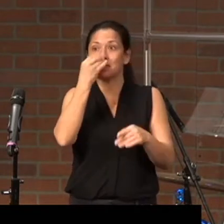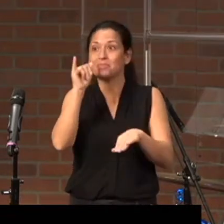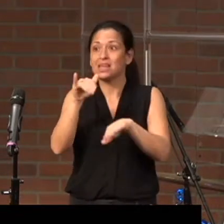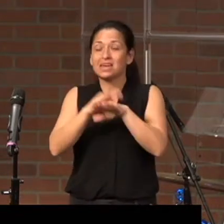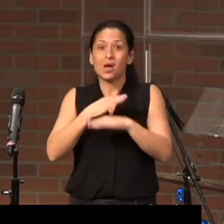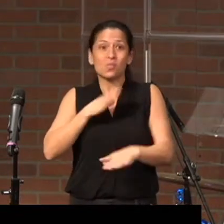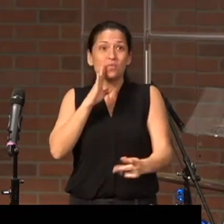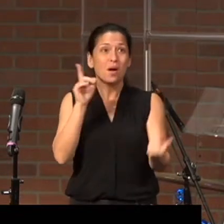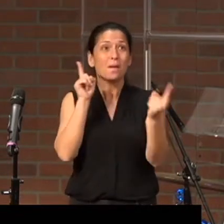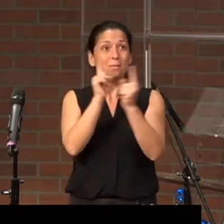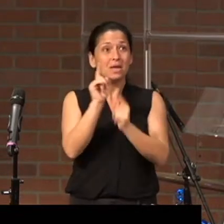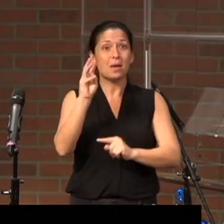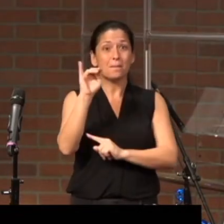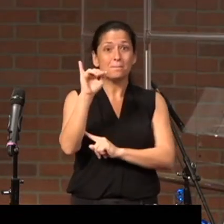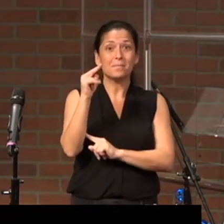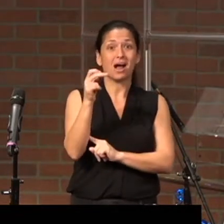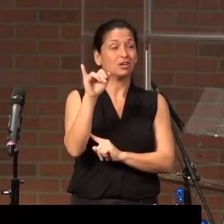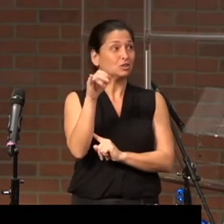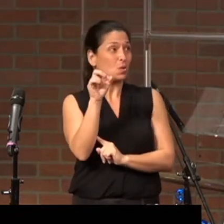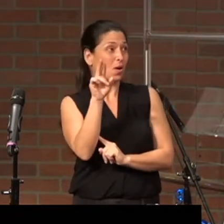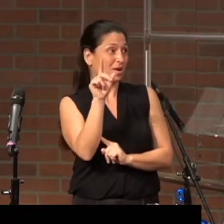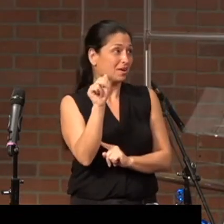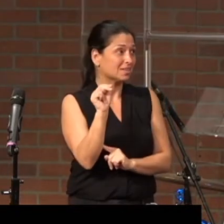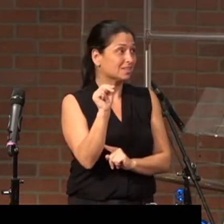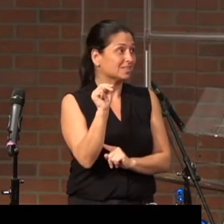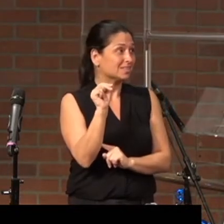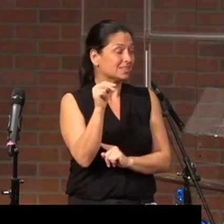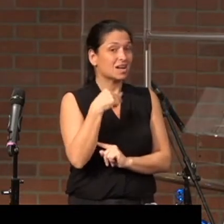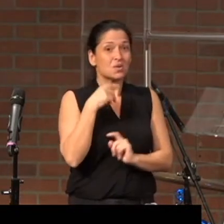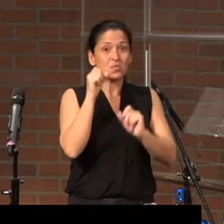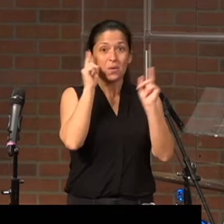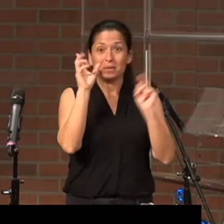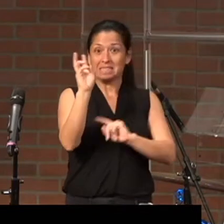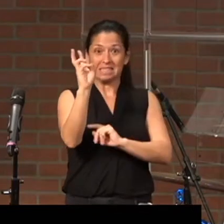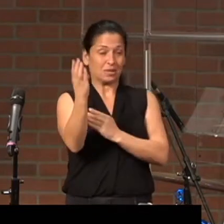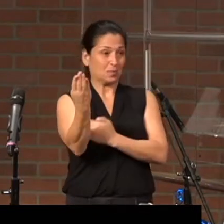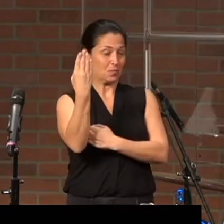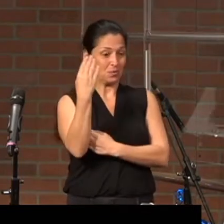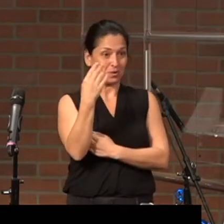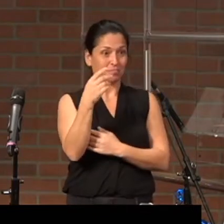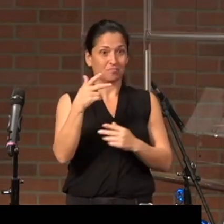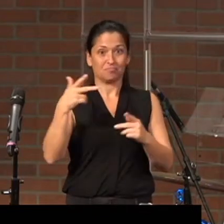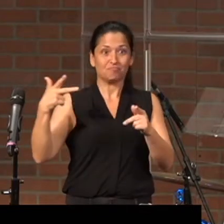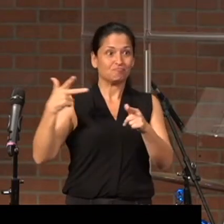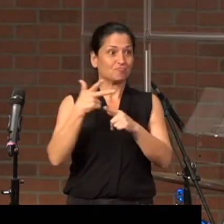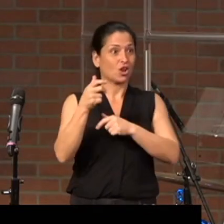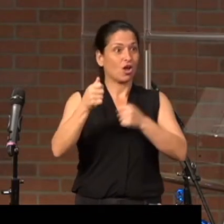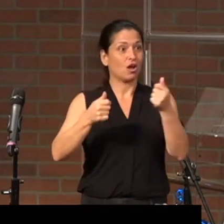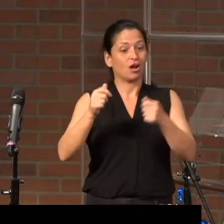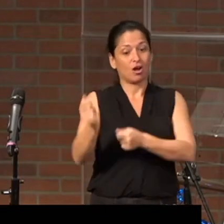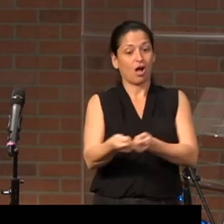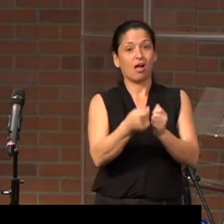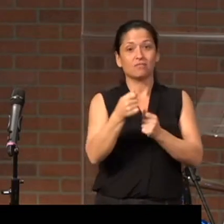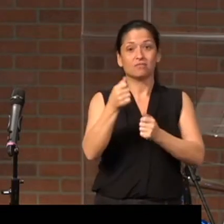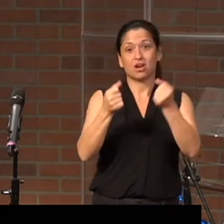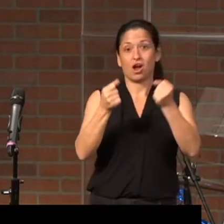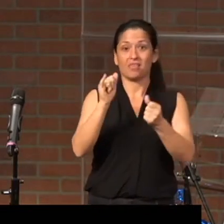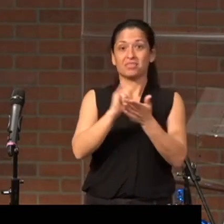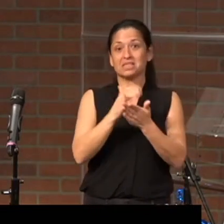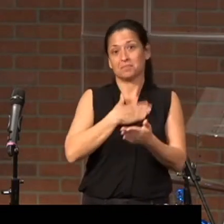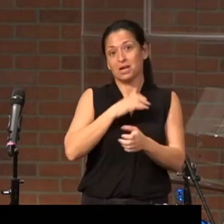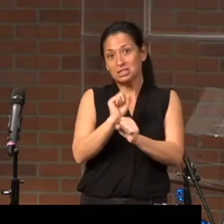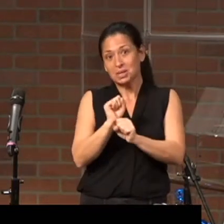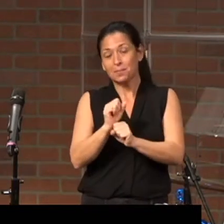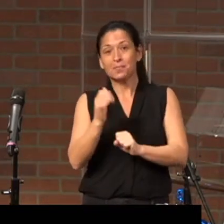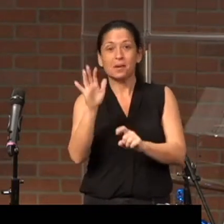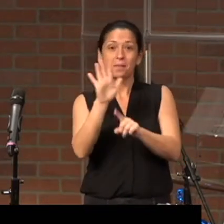Michael Jordan. I get up at six in the morning, pull the golf carts out. I was a cart boy. That was my job. About seven